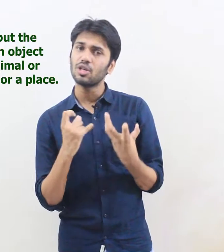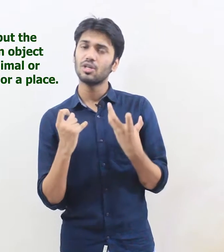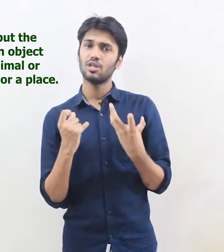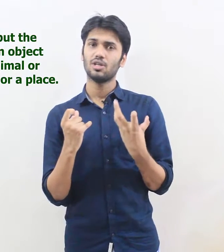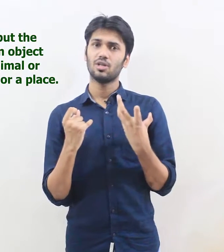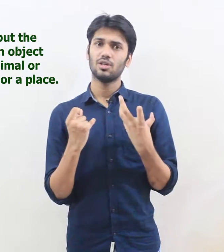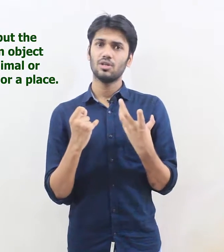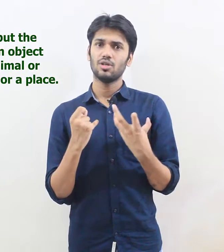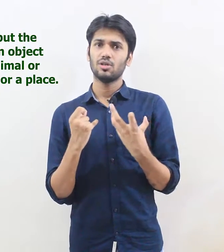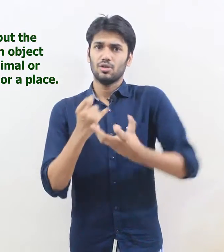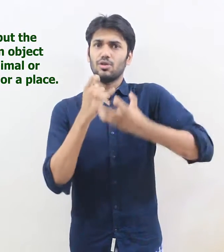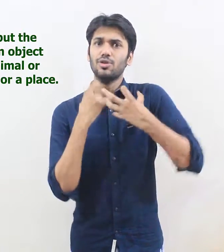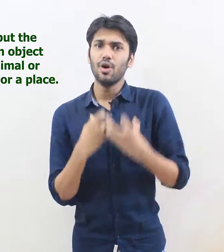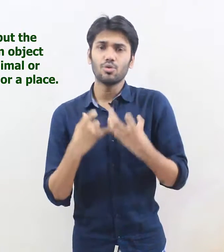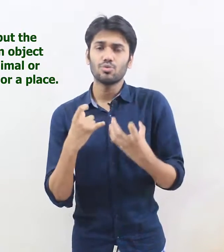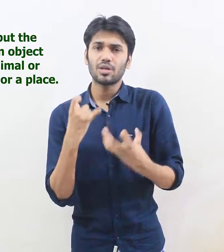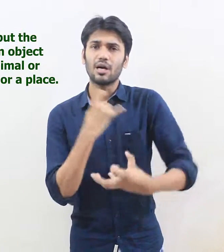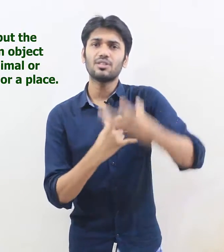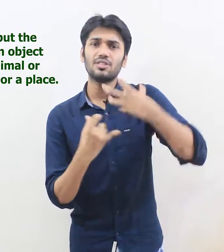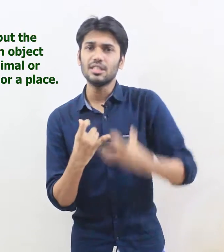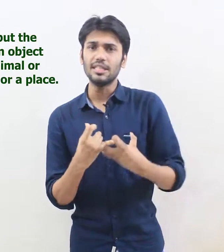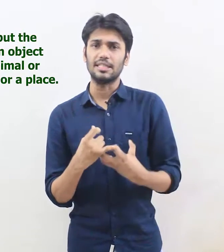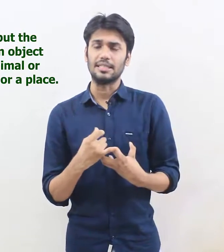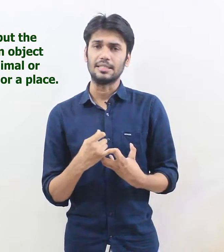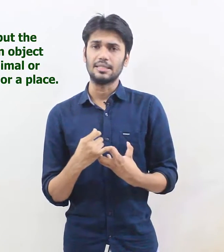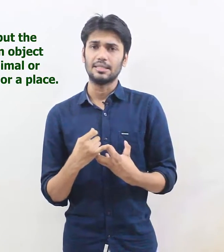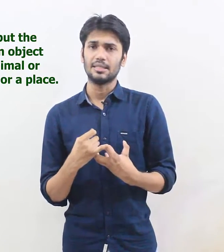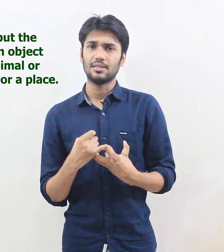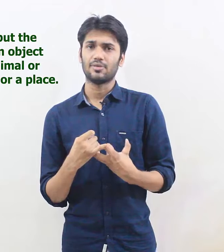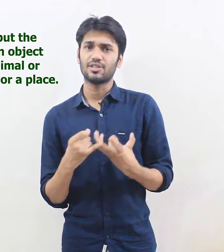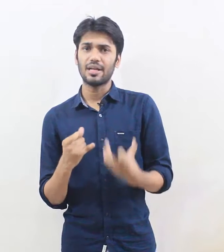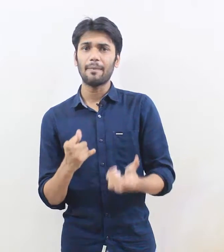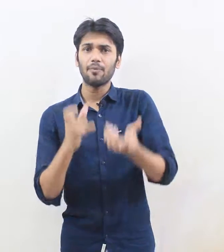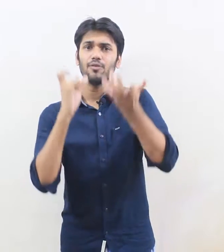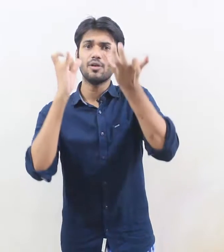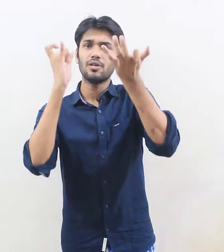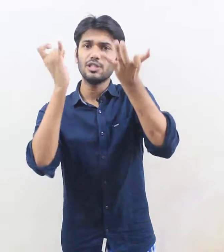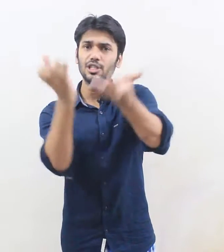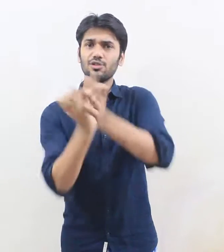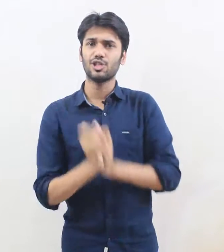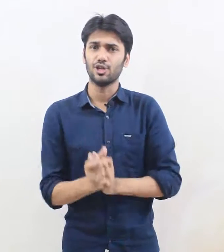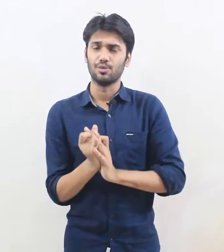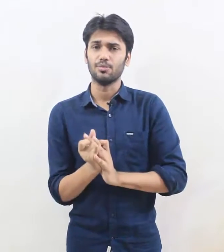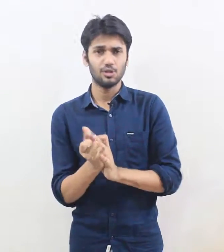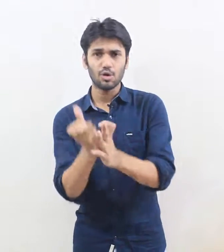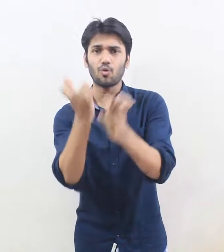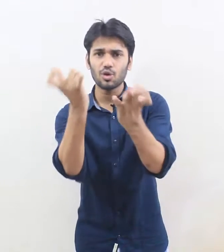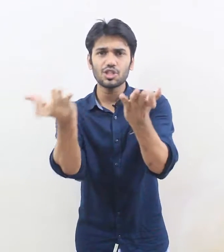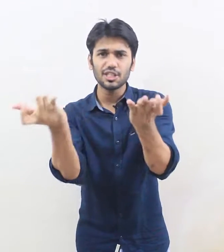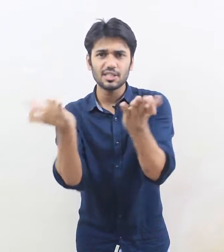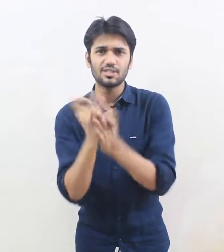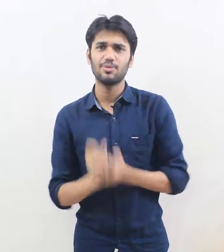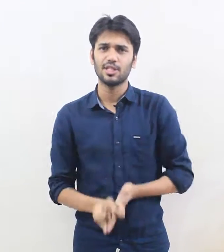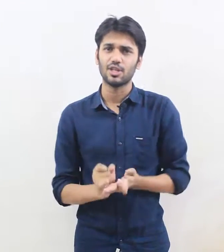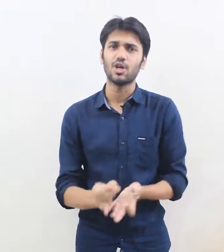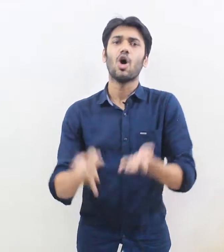don't know can't see for example YouTube you are watching this video